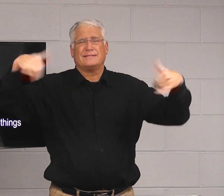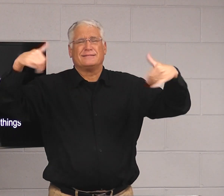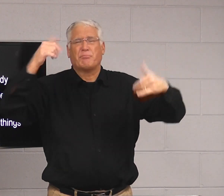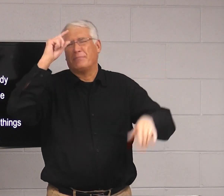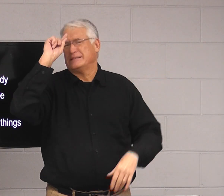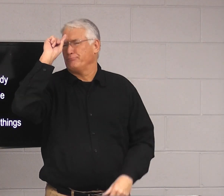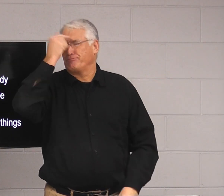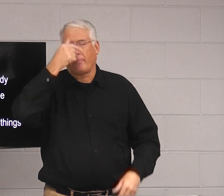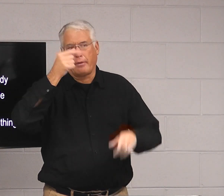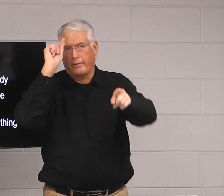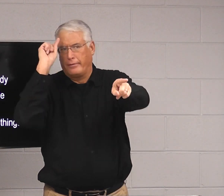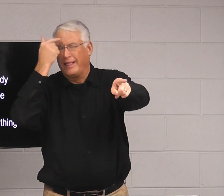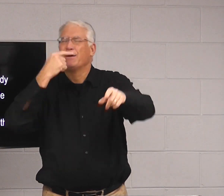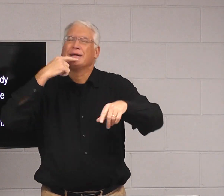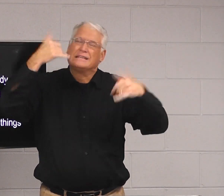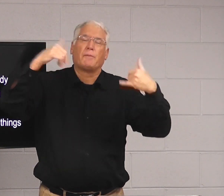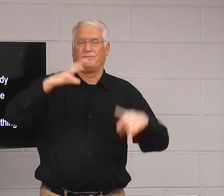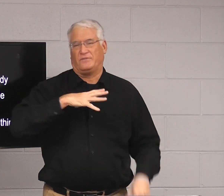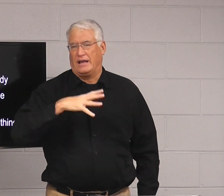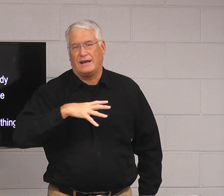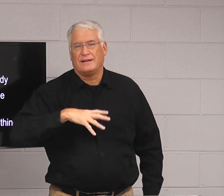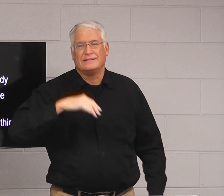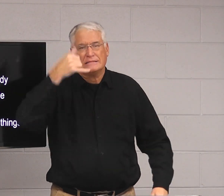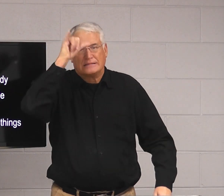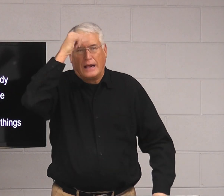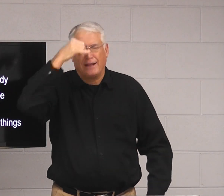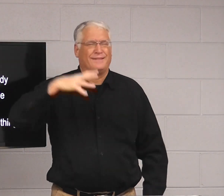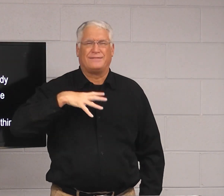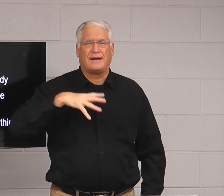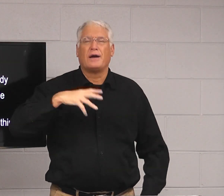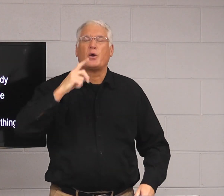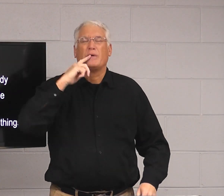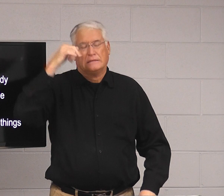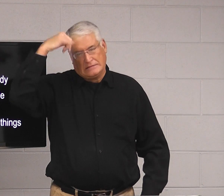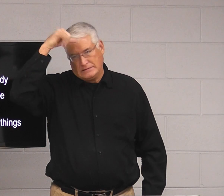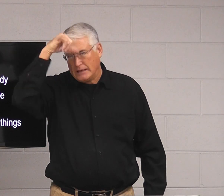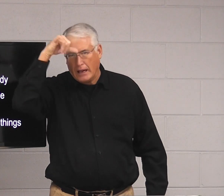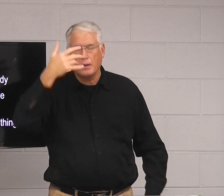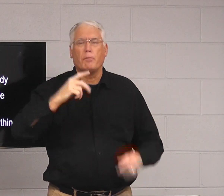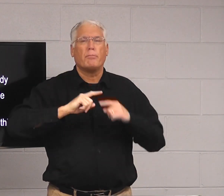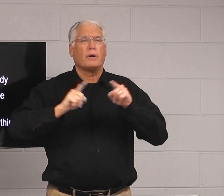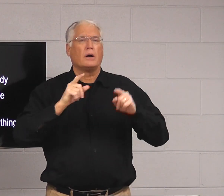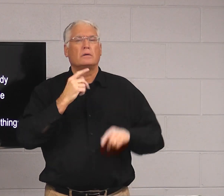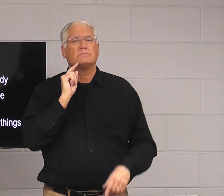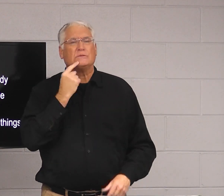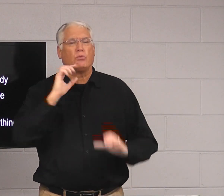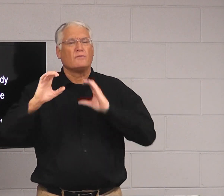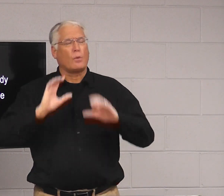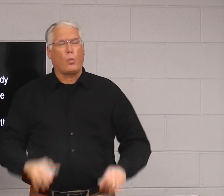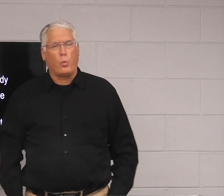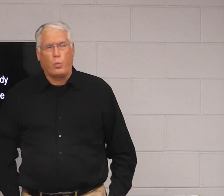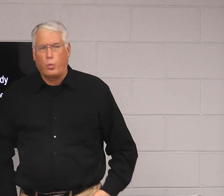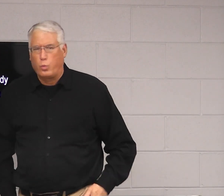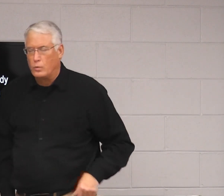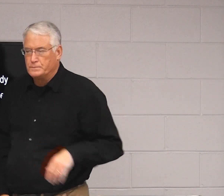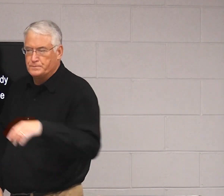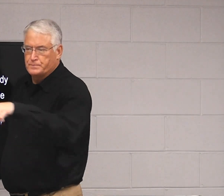So, have fun playing, you're goofy. It's fine. Like if you're having fun, you're just being silly, you know, but if you're in a serious